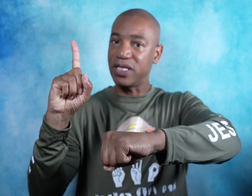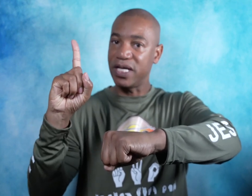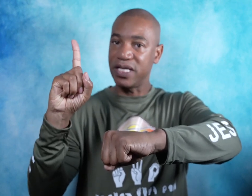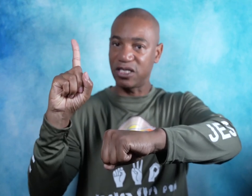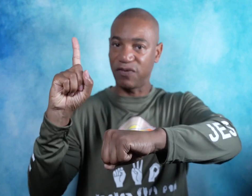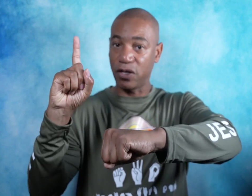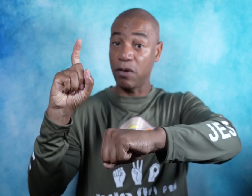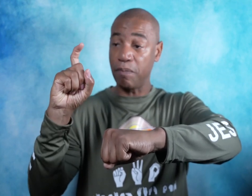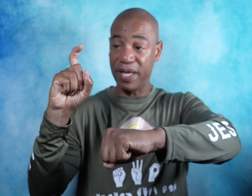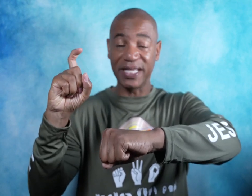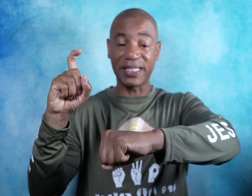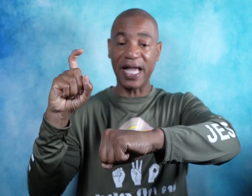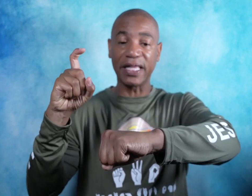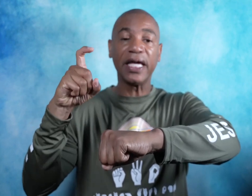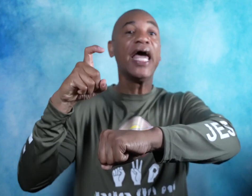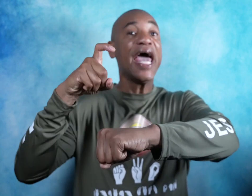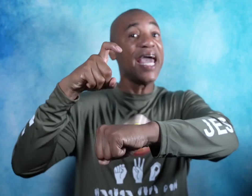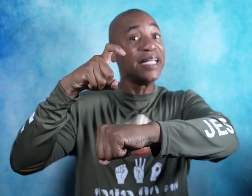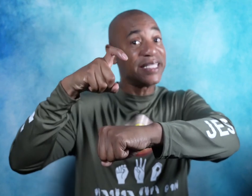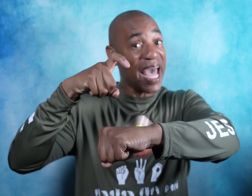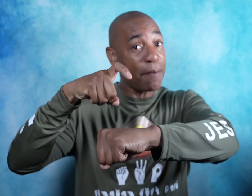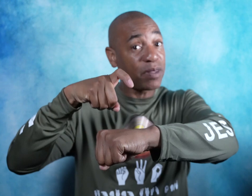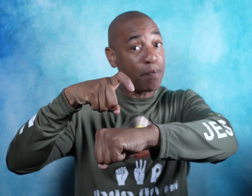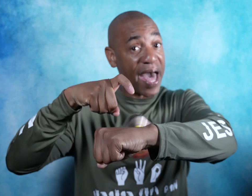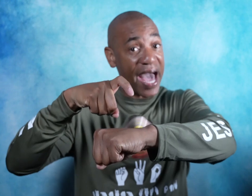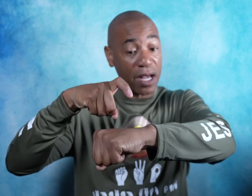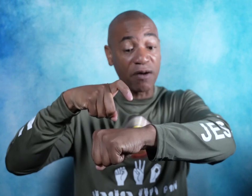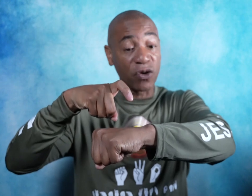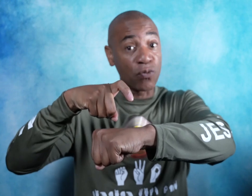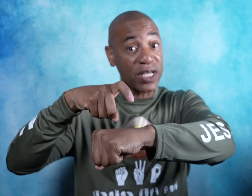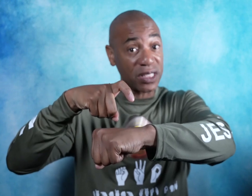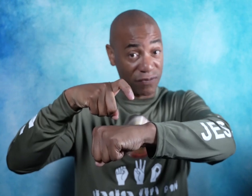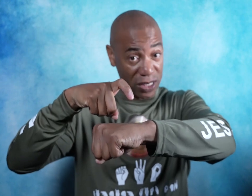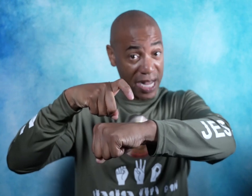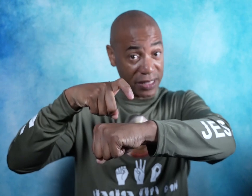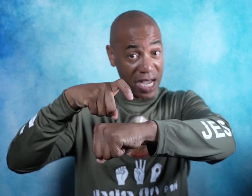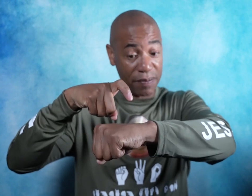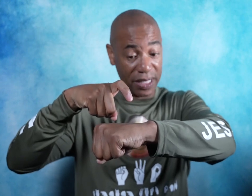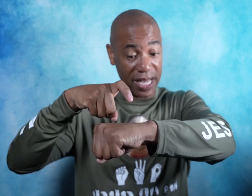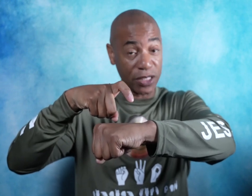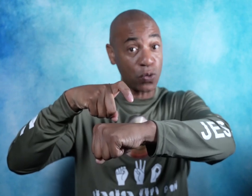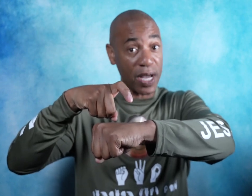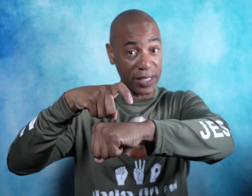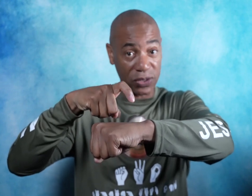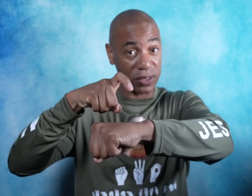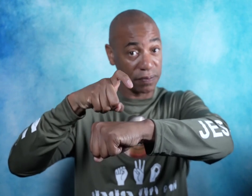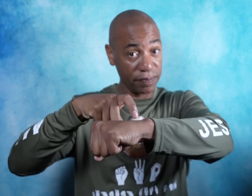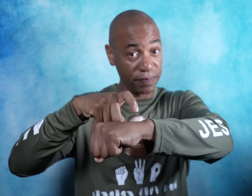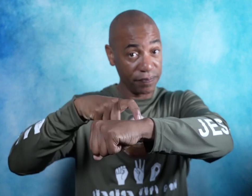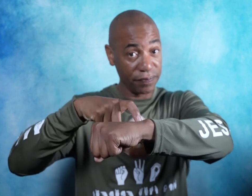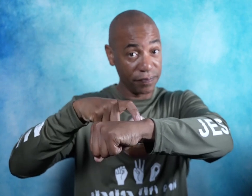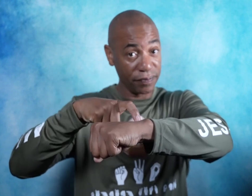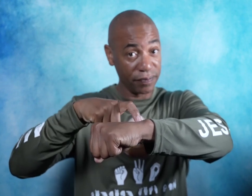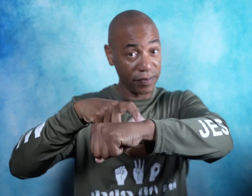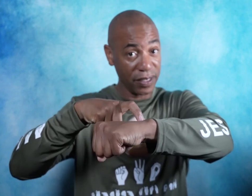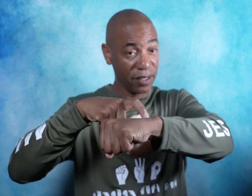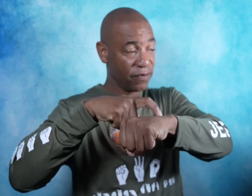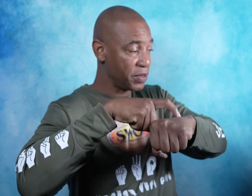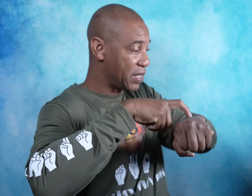the index finger, bend it slightly, and tap the back of the wrist of the non-dominant hand twice. From the